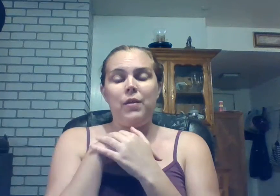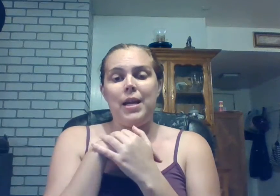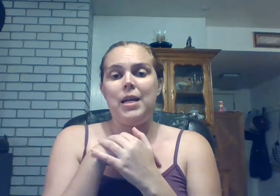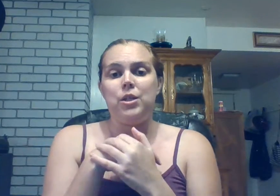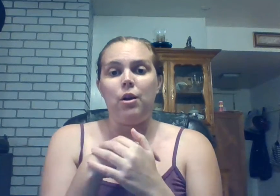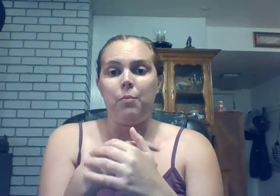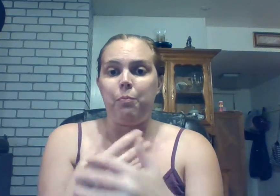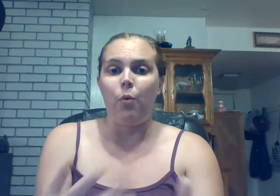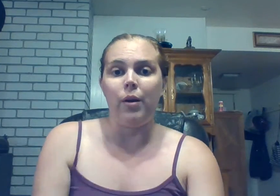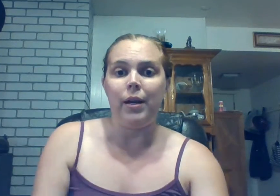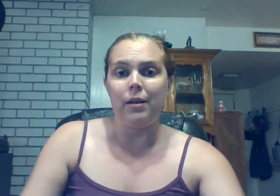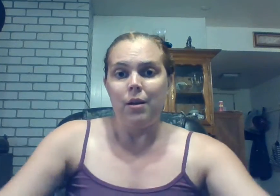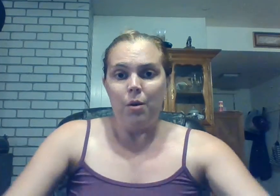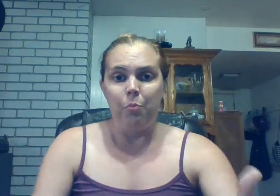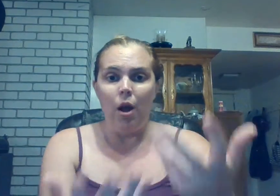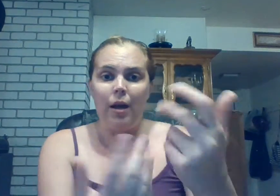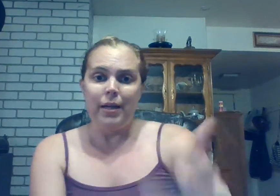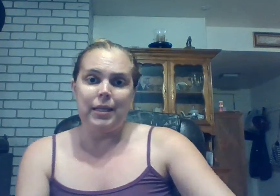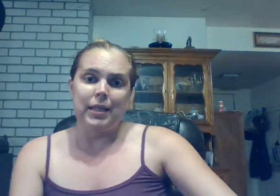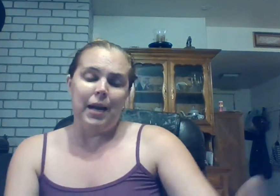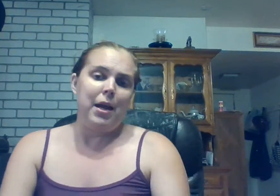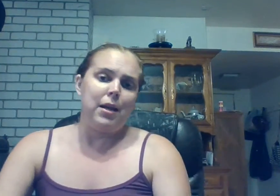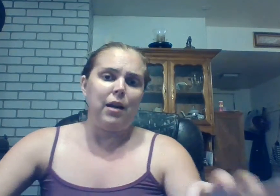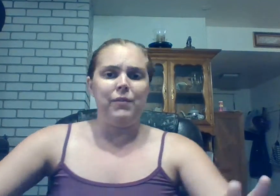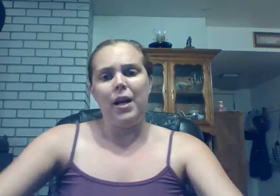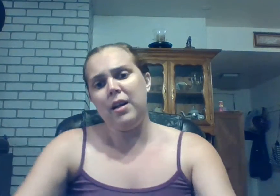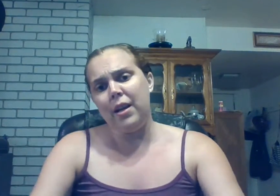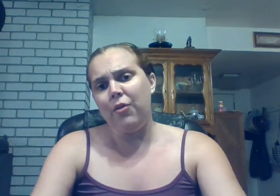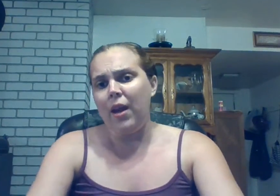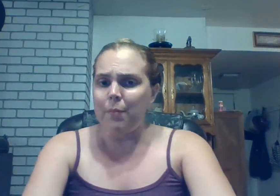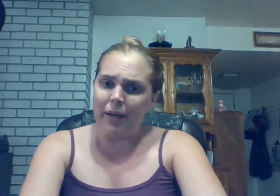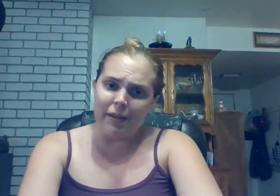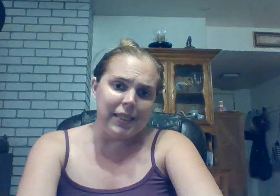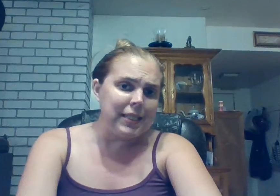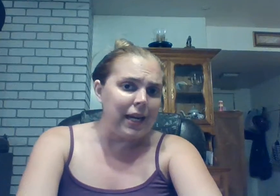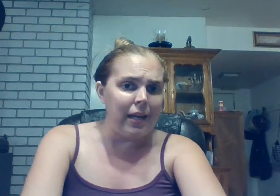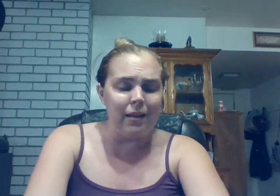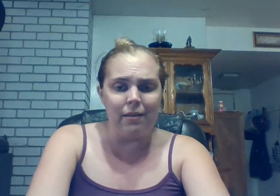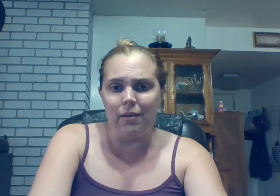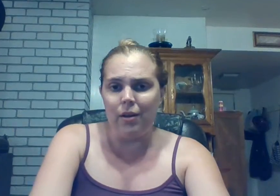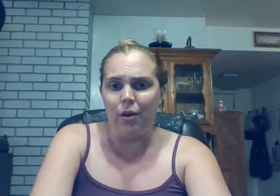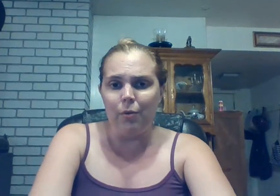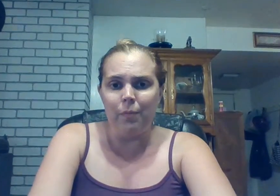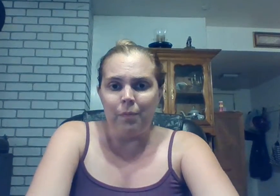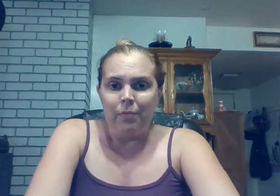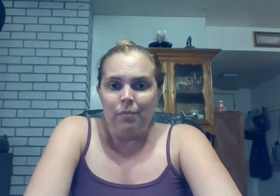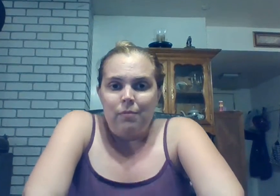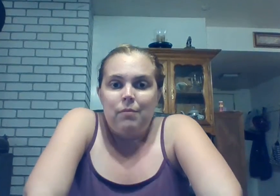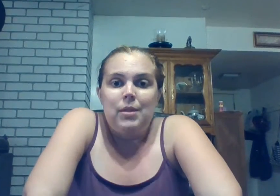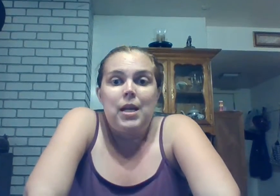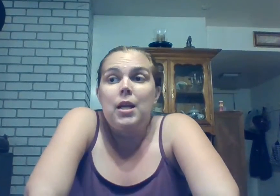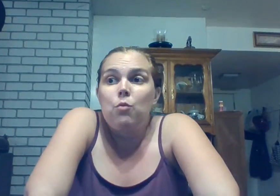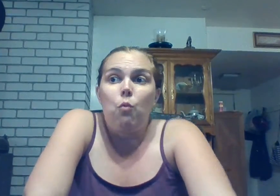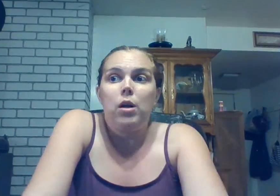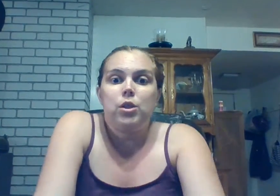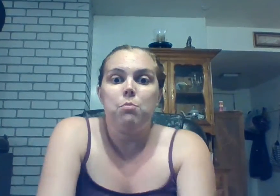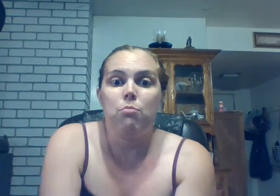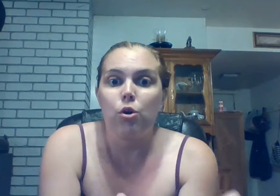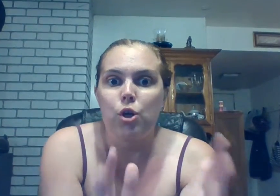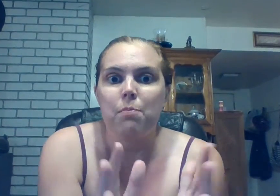all the days are boring blondness i may not have done anything but at least i you know didn't want to murder